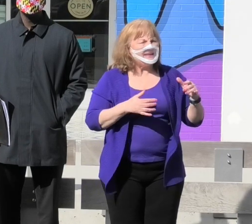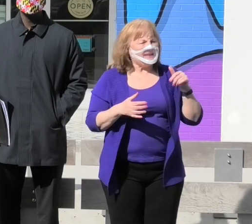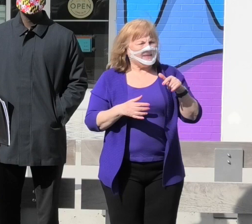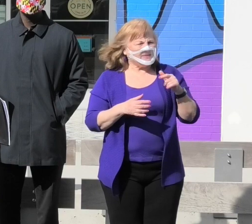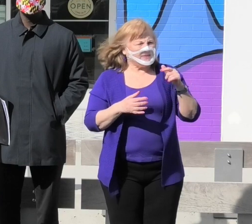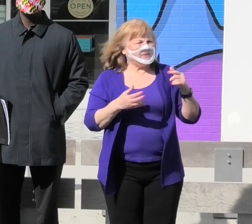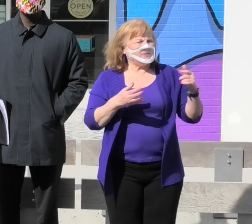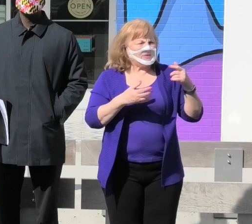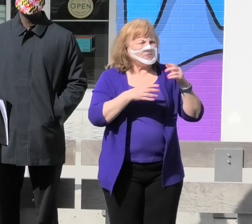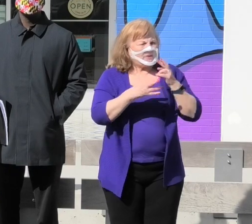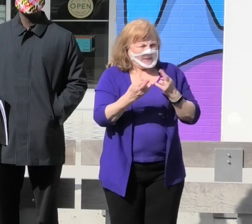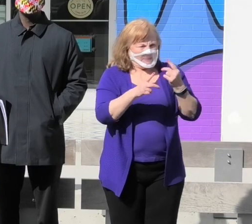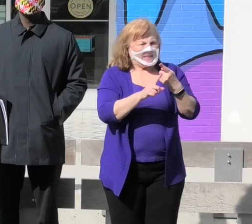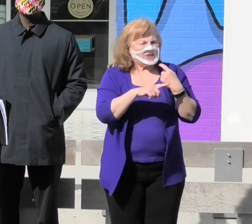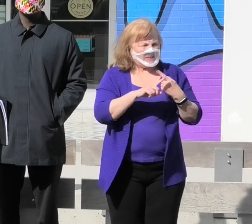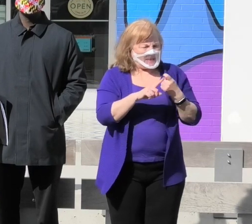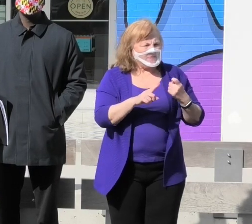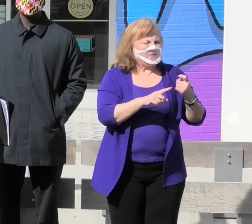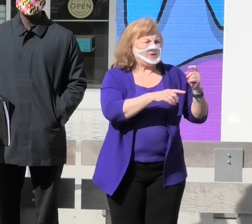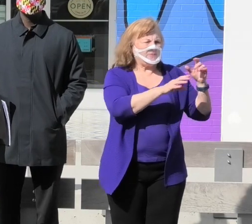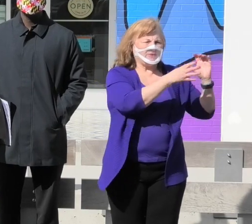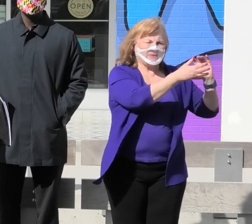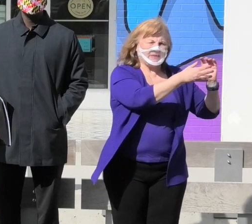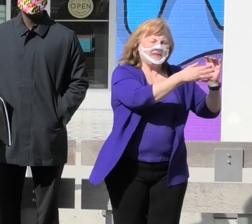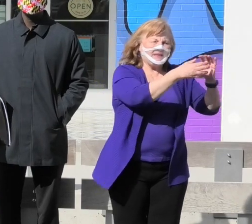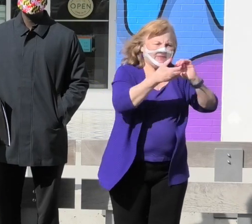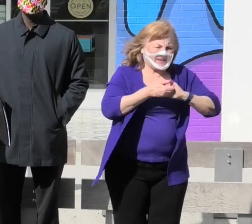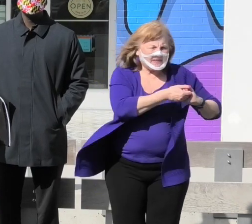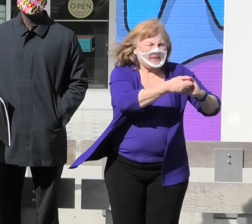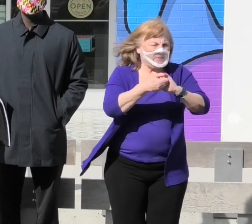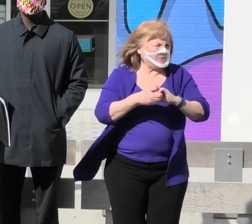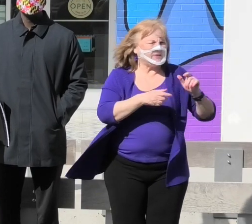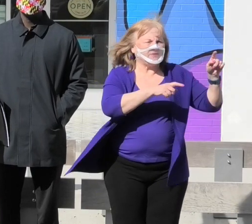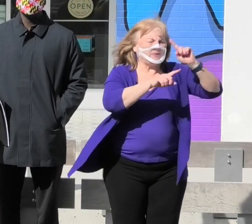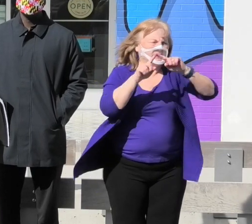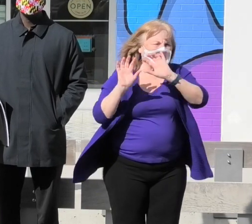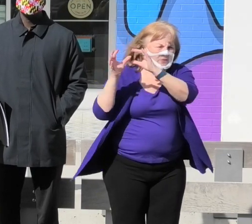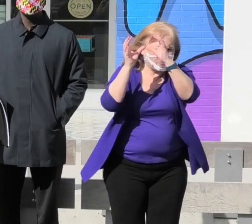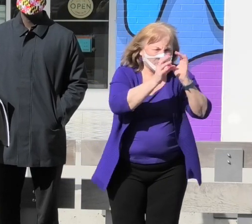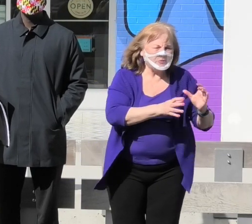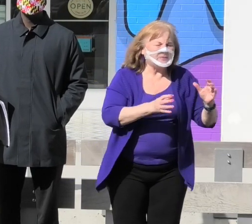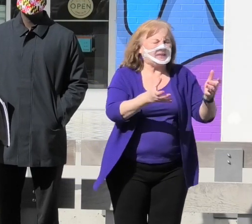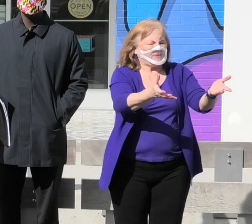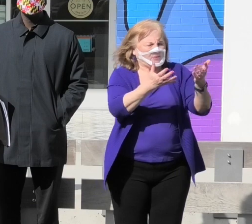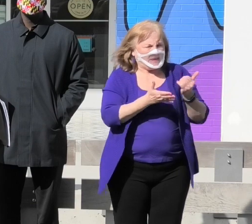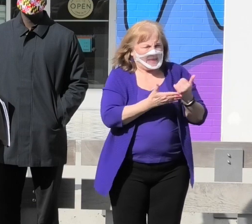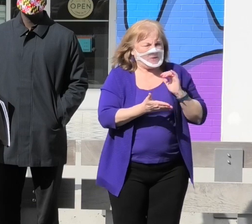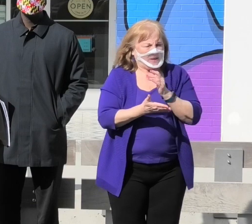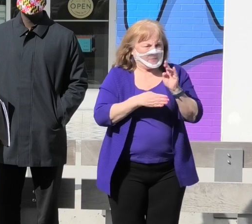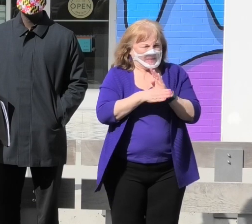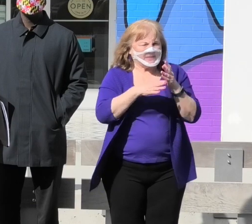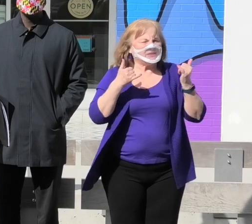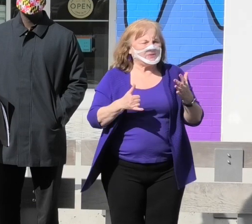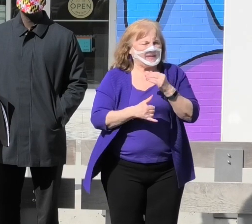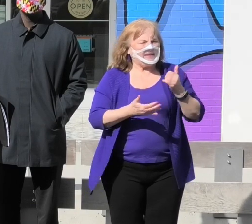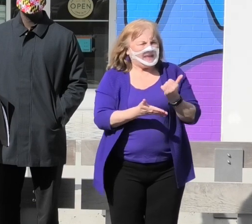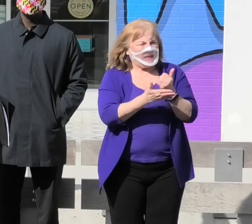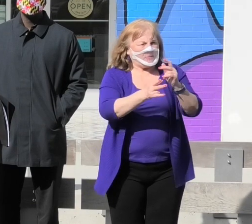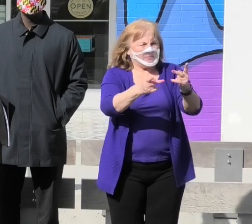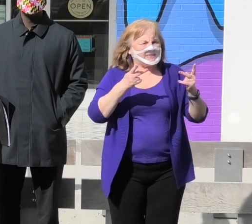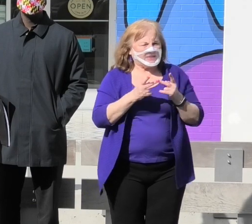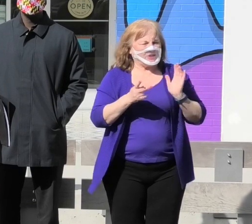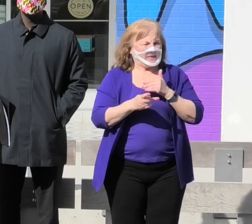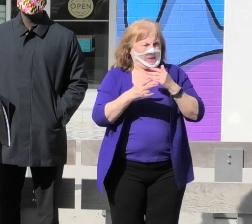collaboration from our business community and are designed to not only assist our businesses today, but help position our